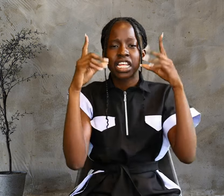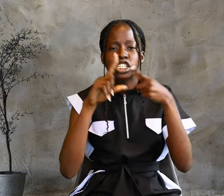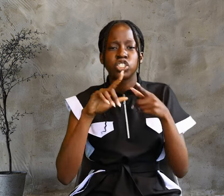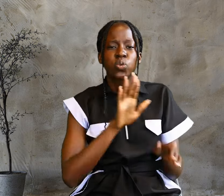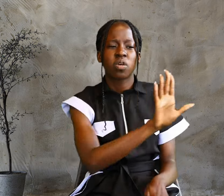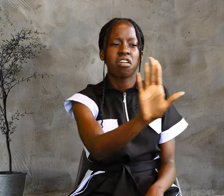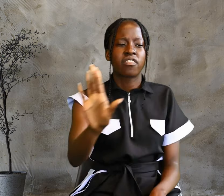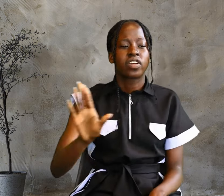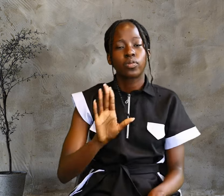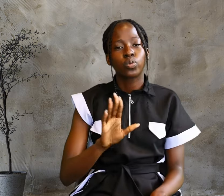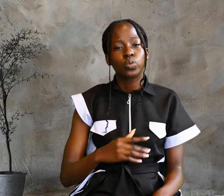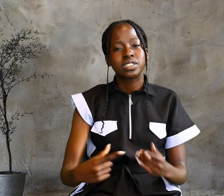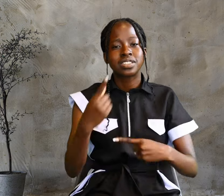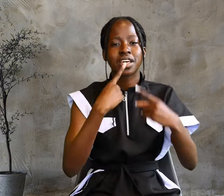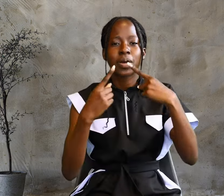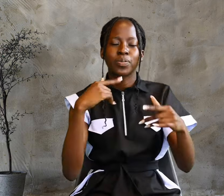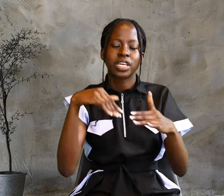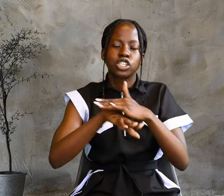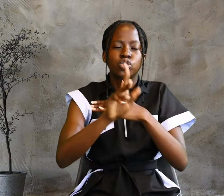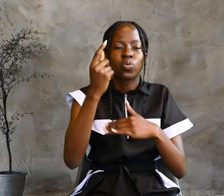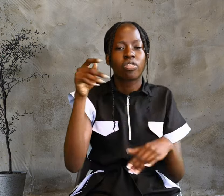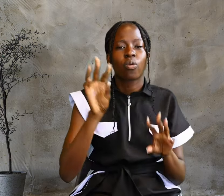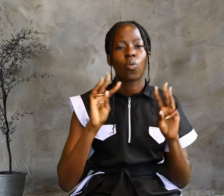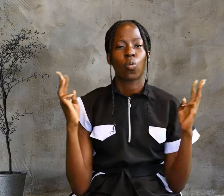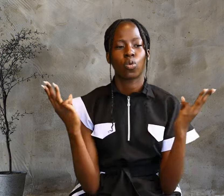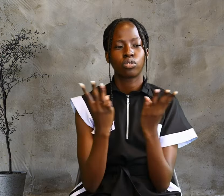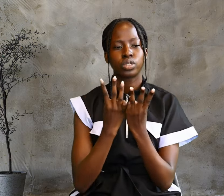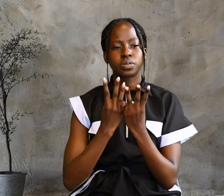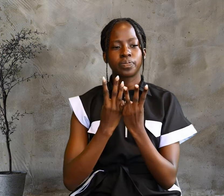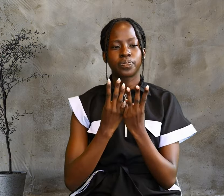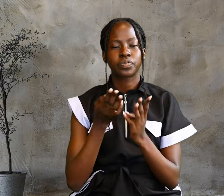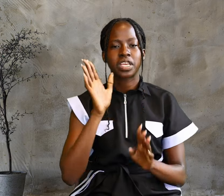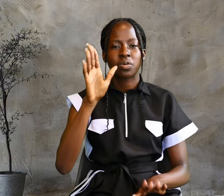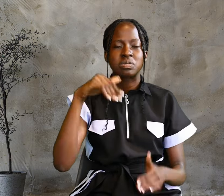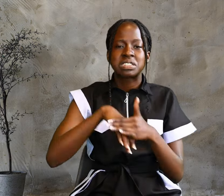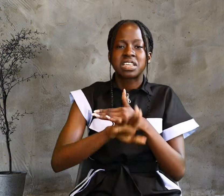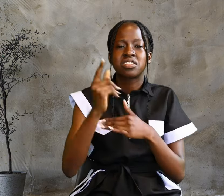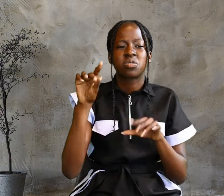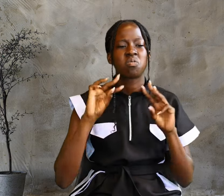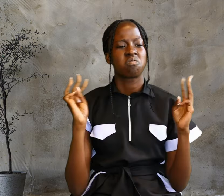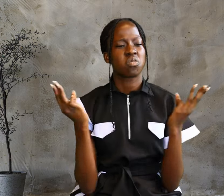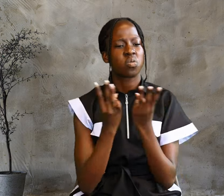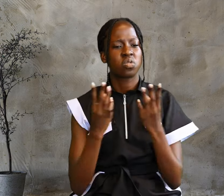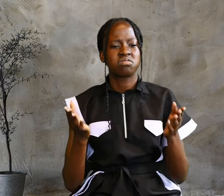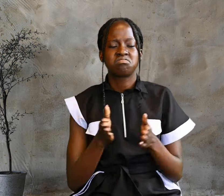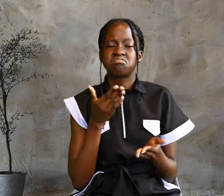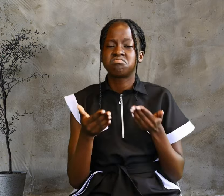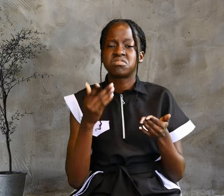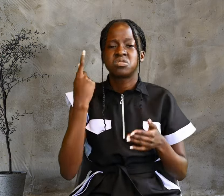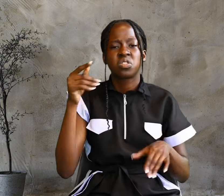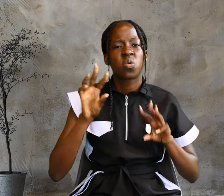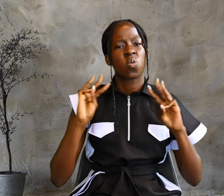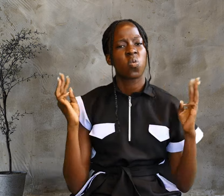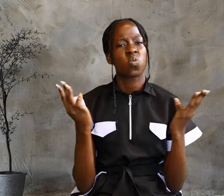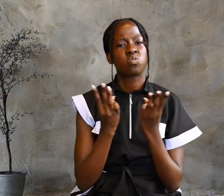was coming into the world. He was in the world, and though the world was made through Him,